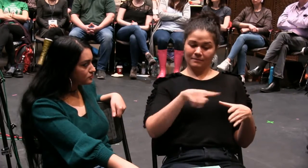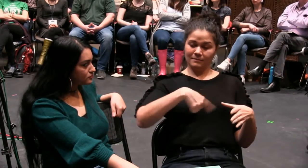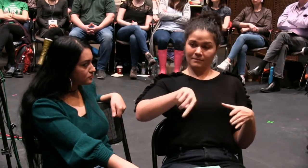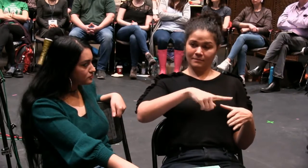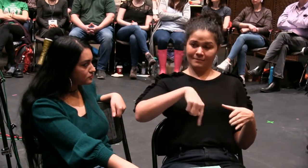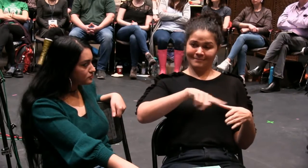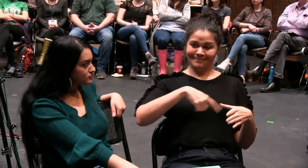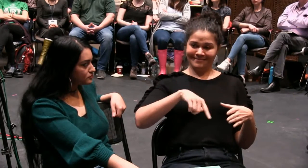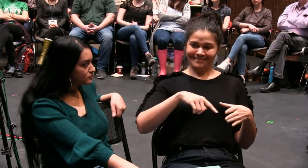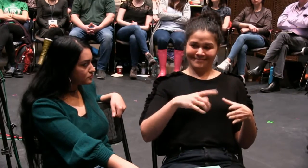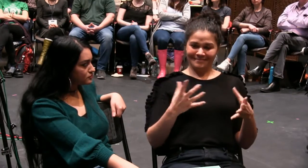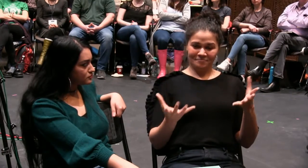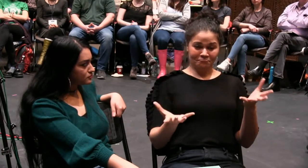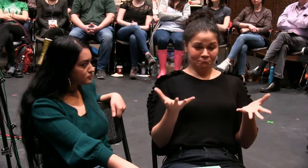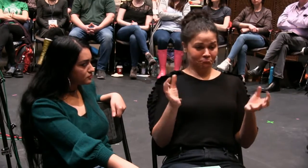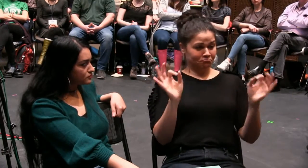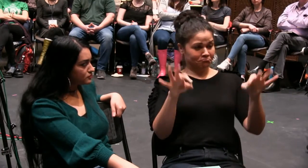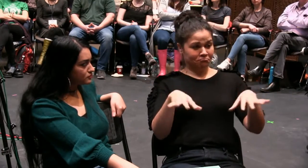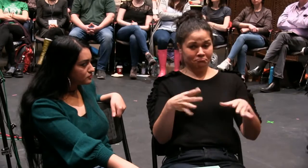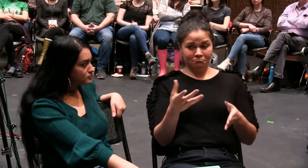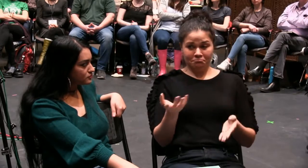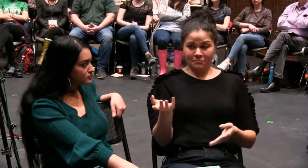that's, it trickles down from there.